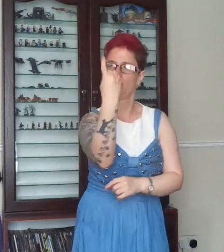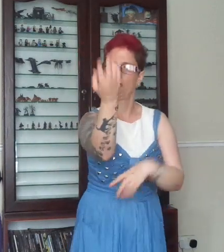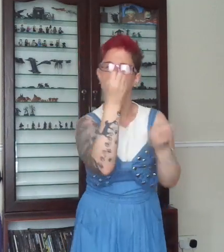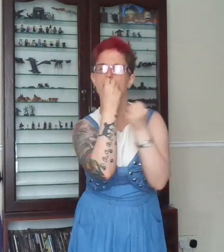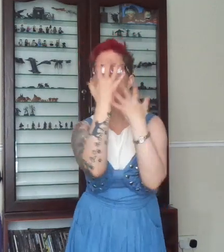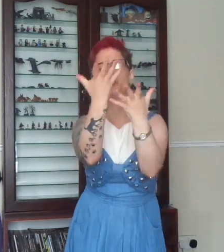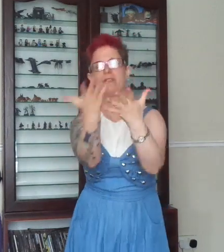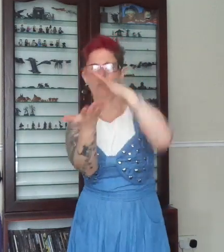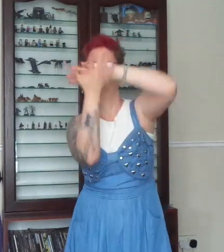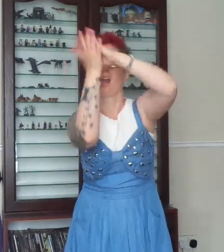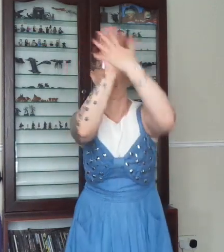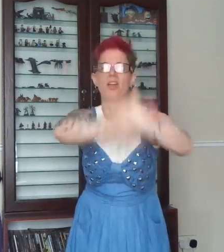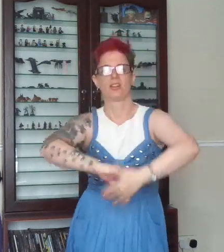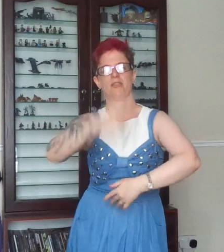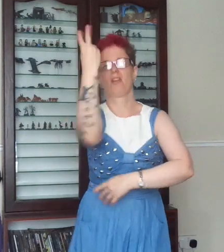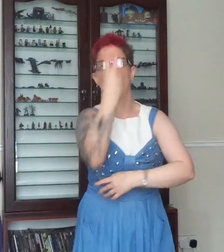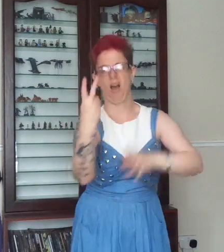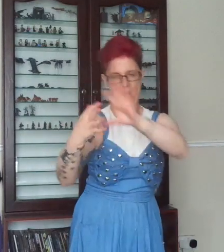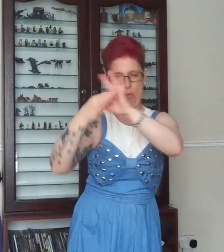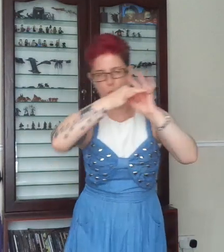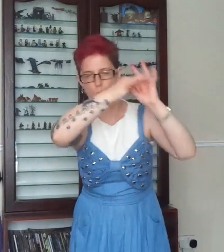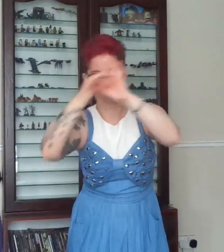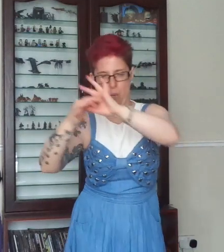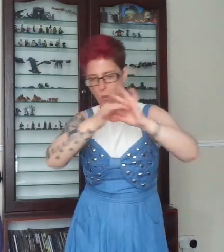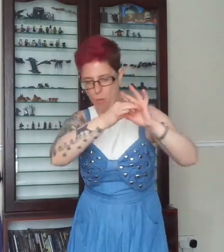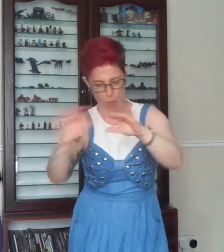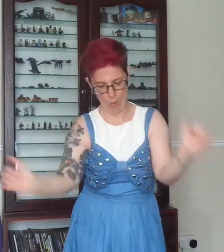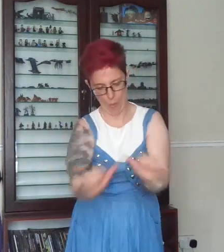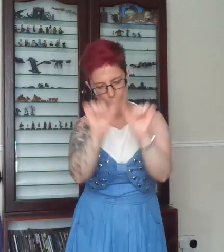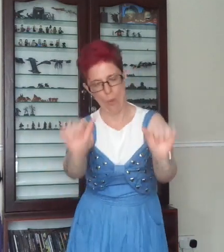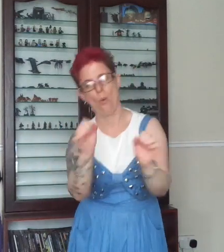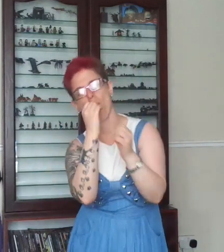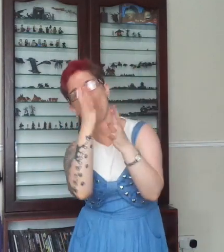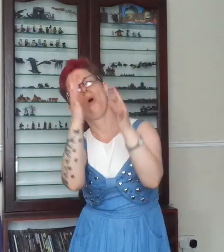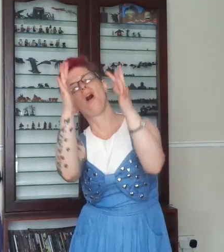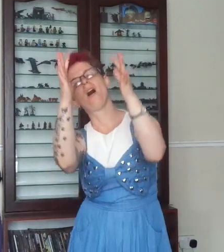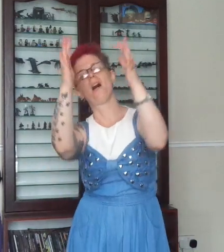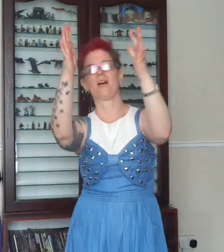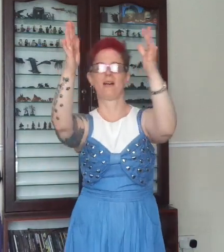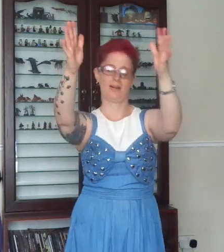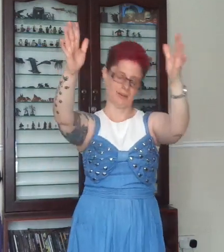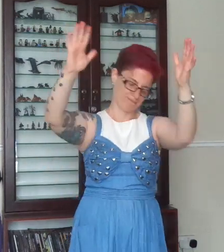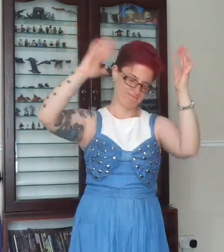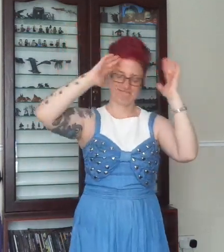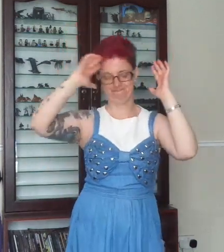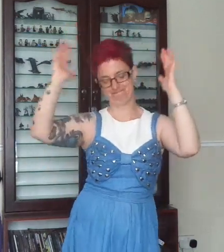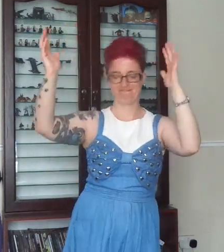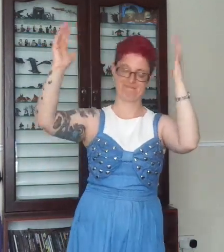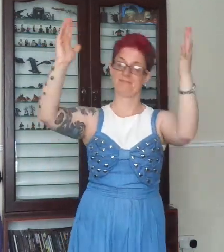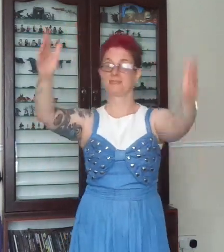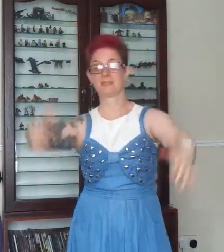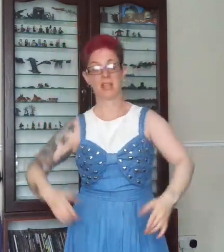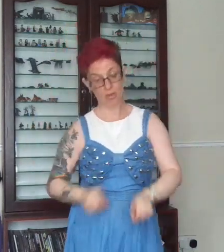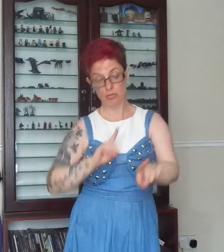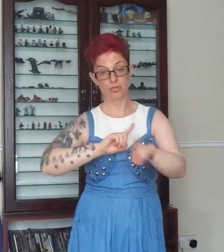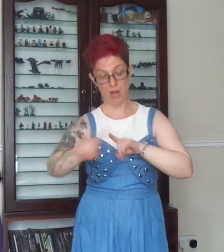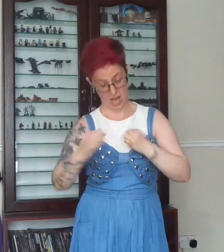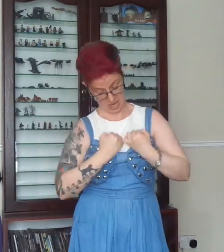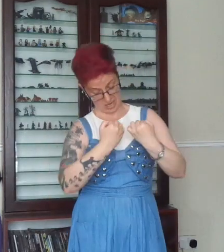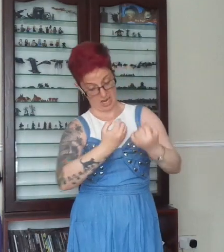and art And how you never try to keep them apart I wrote some words and then I stared at my feet Became a coward when